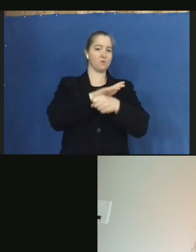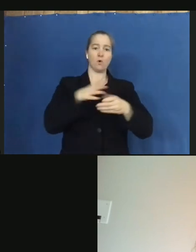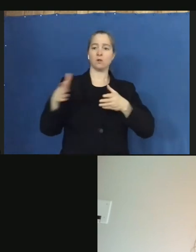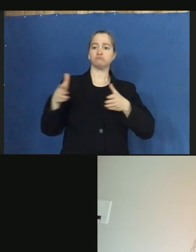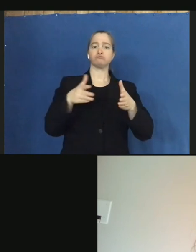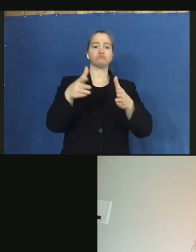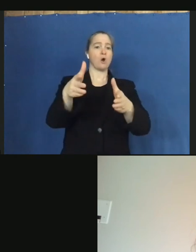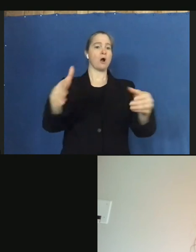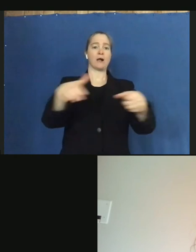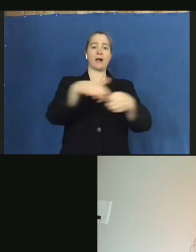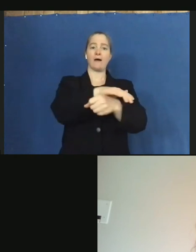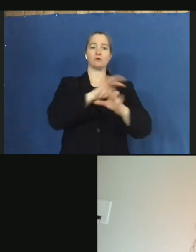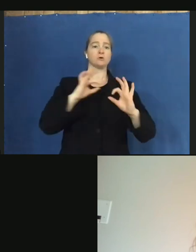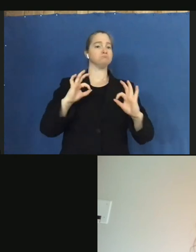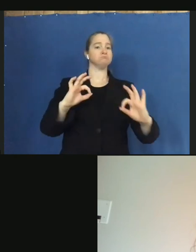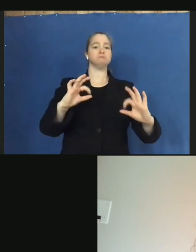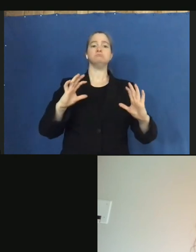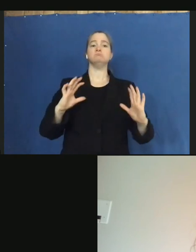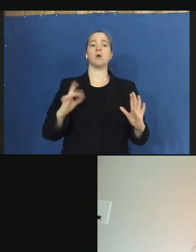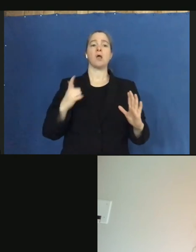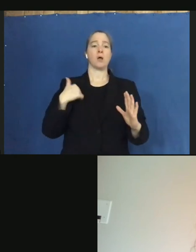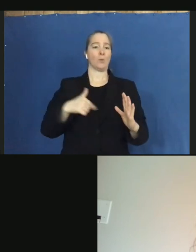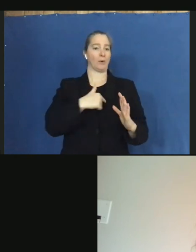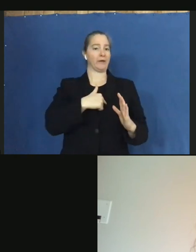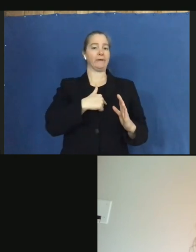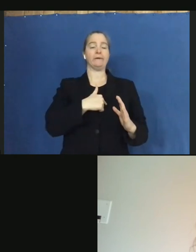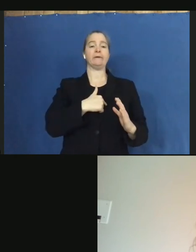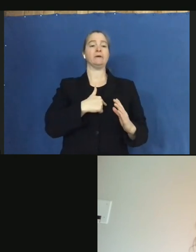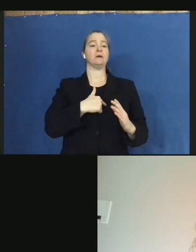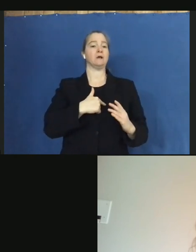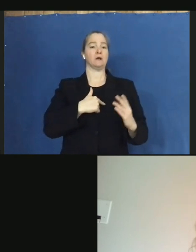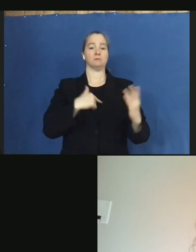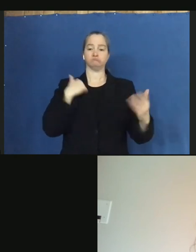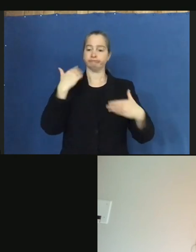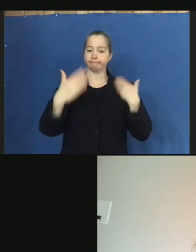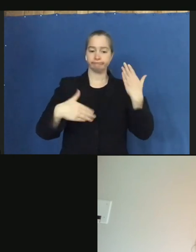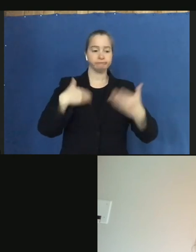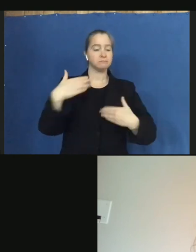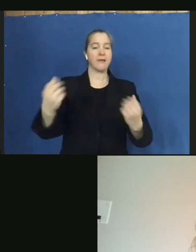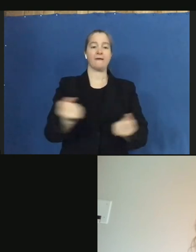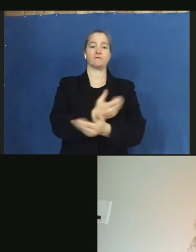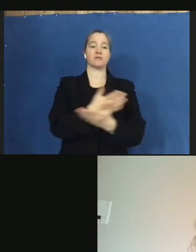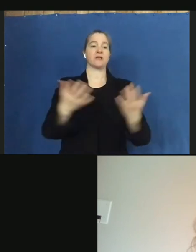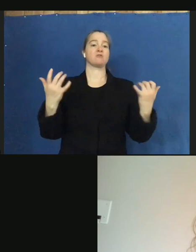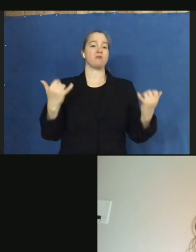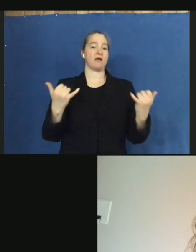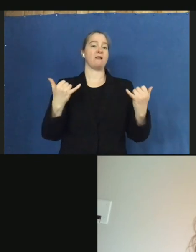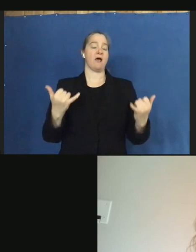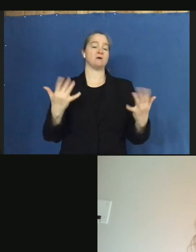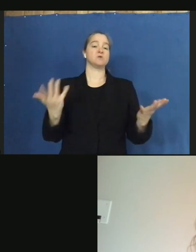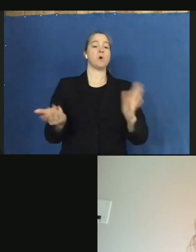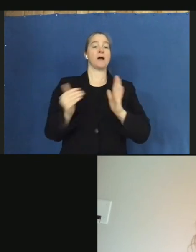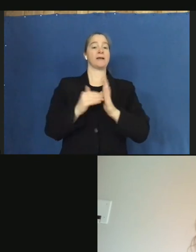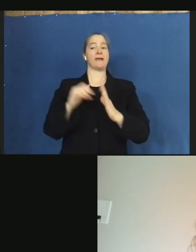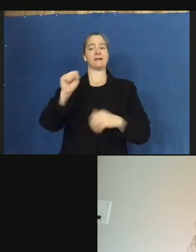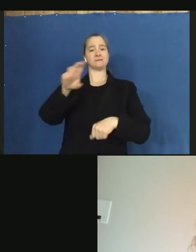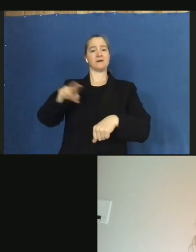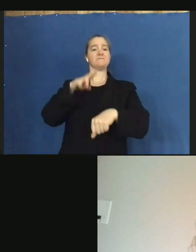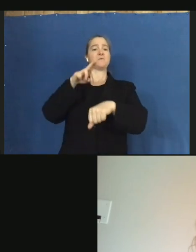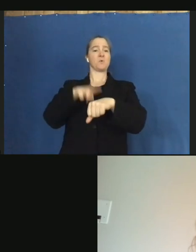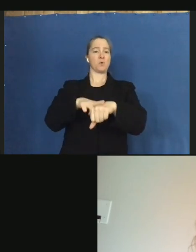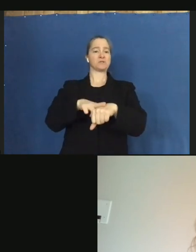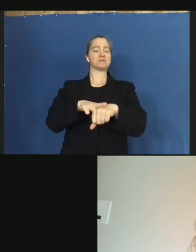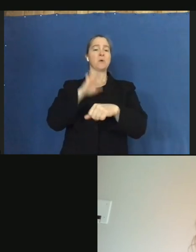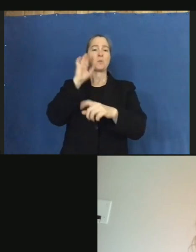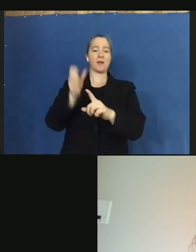and we are, again, keeping everything moving at this point. So, again, yes, of course, it's going to have some impacts,